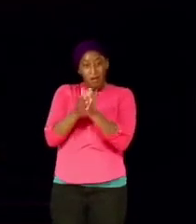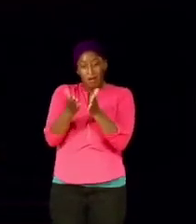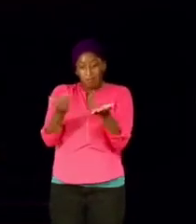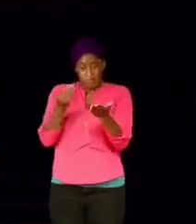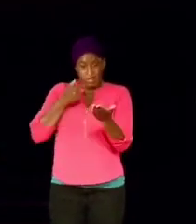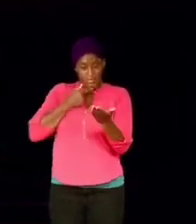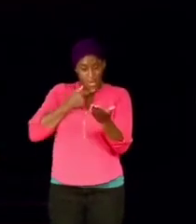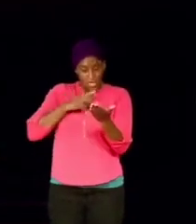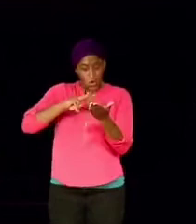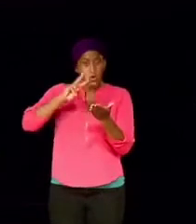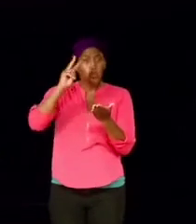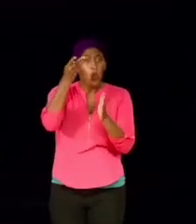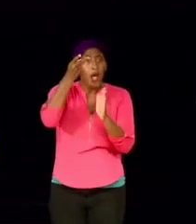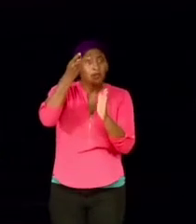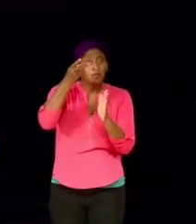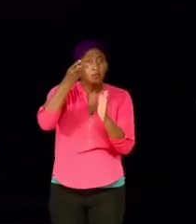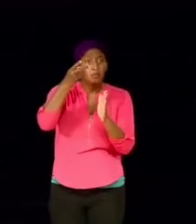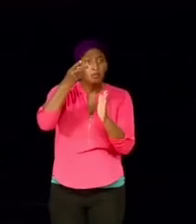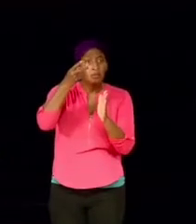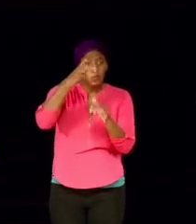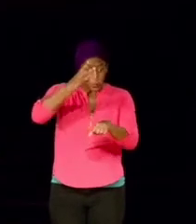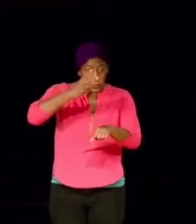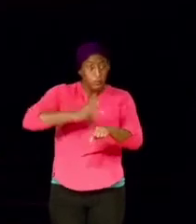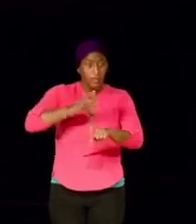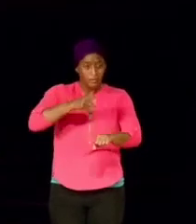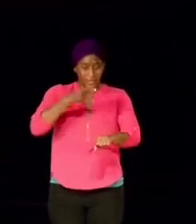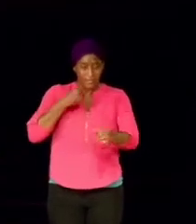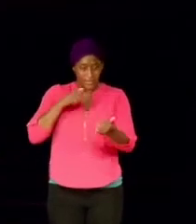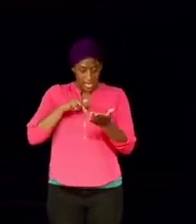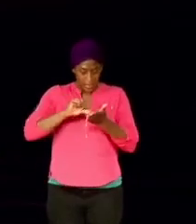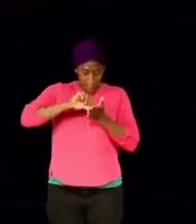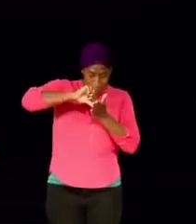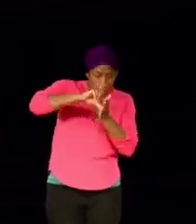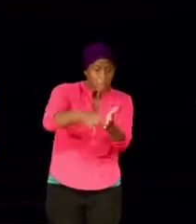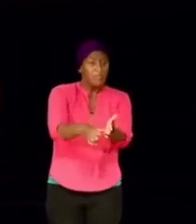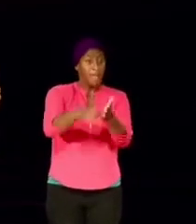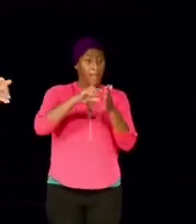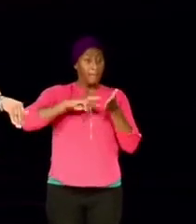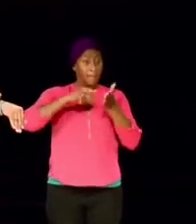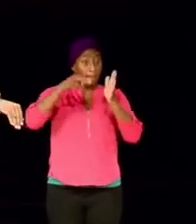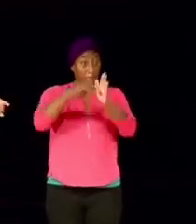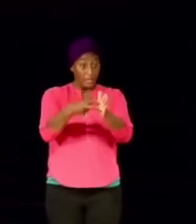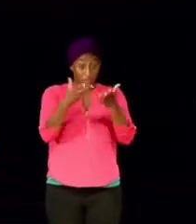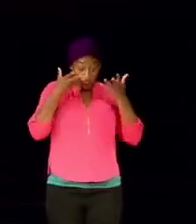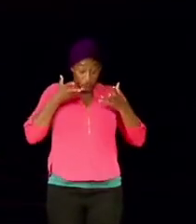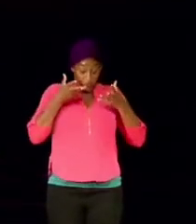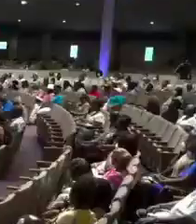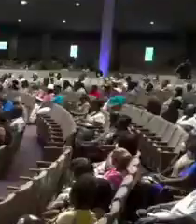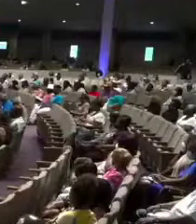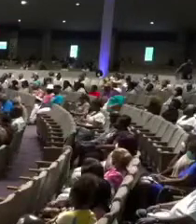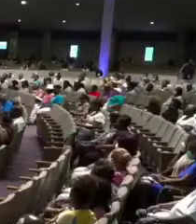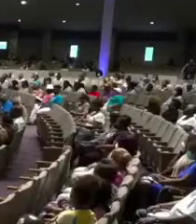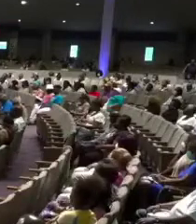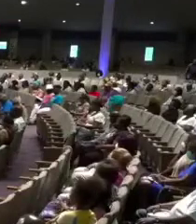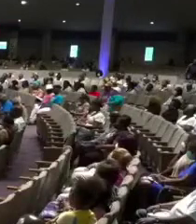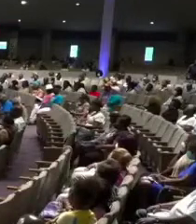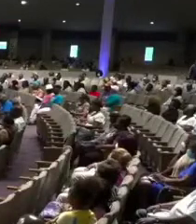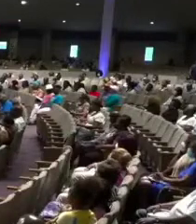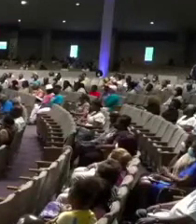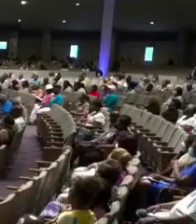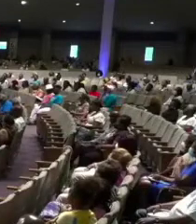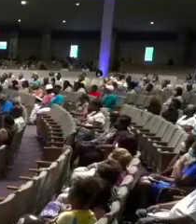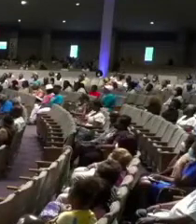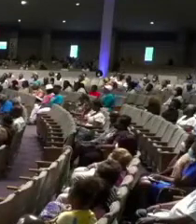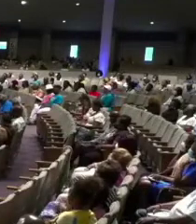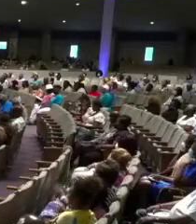something twice, that means in layman's term, it is done because two is